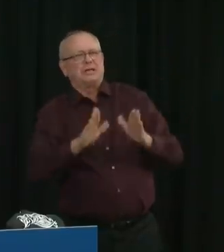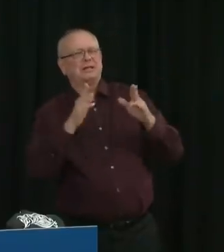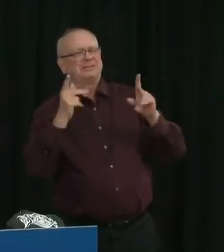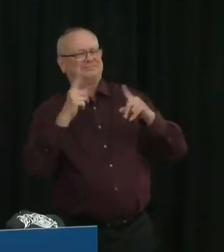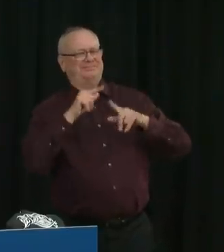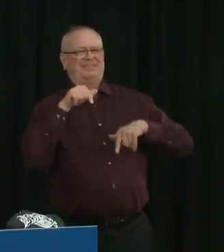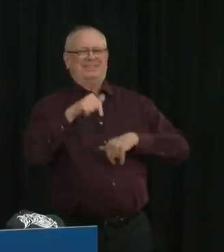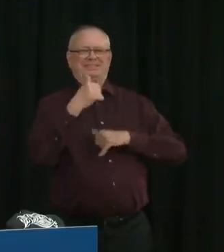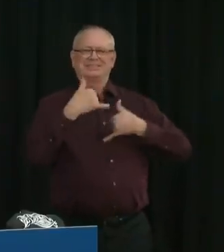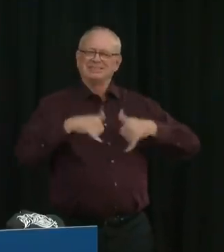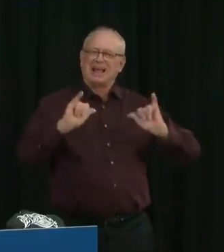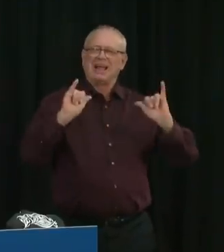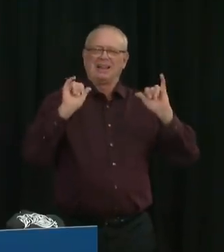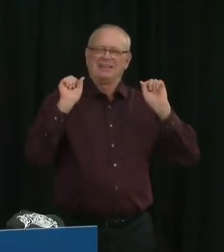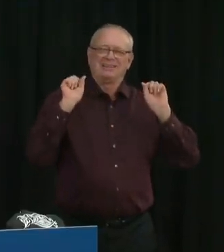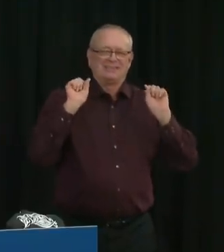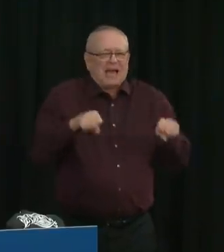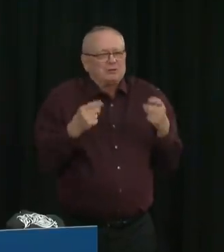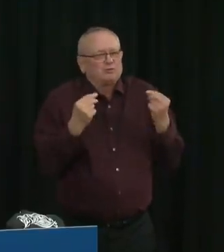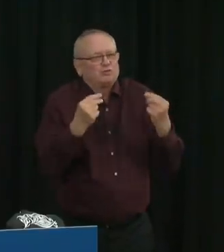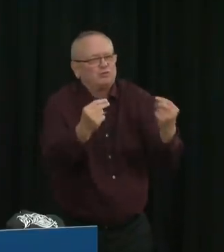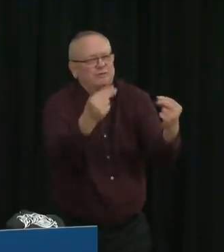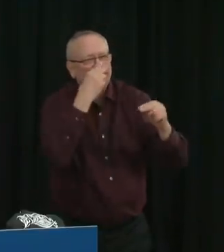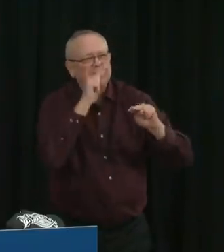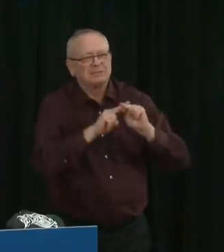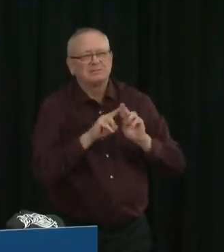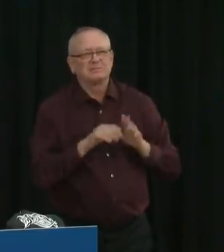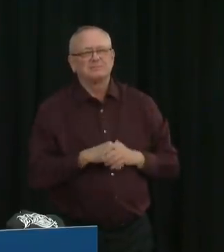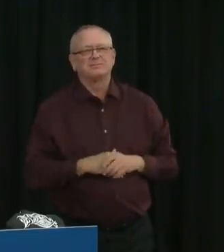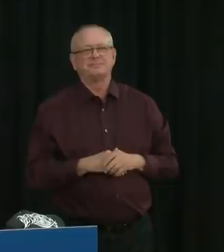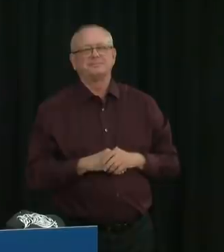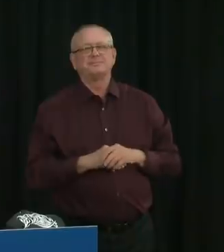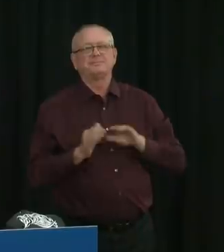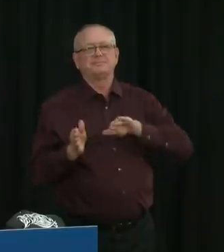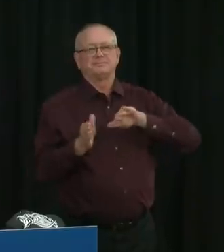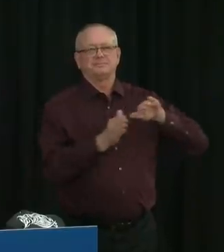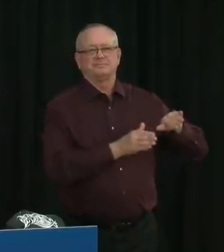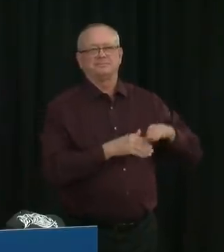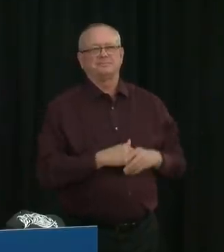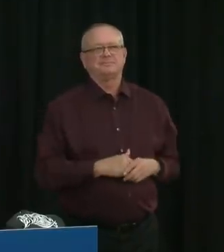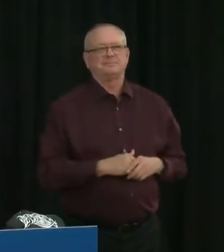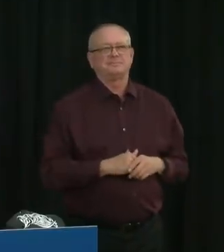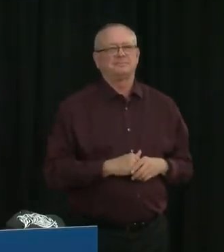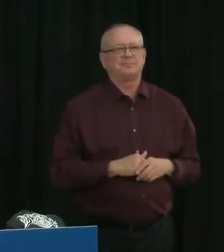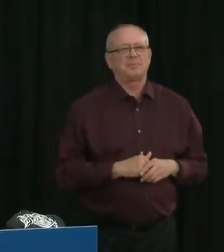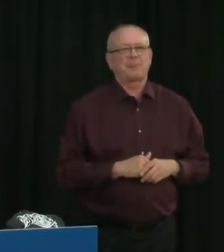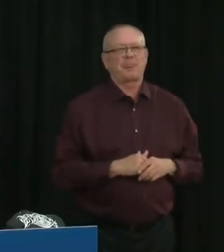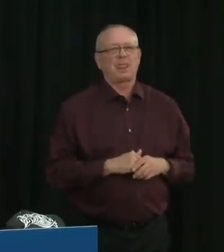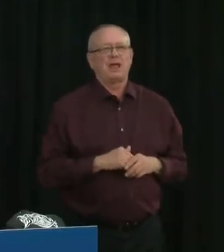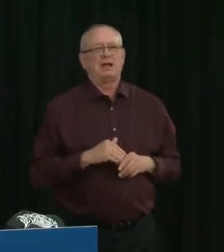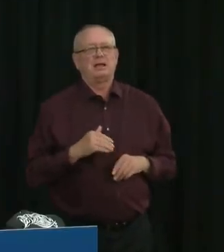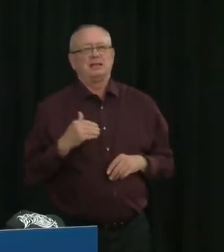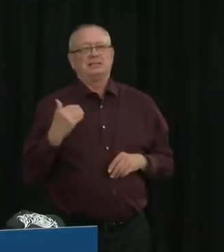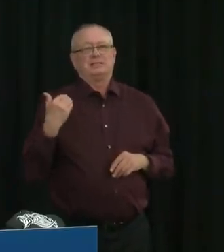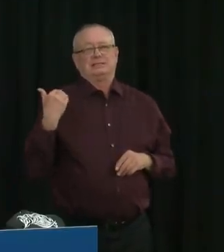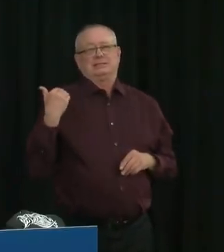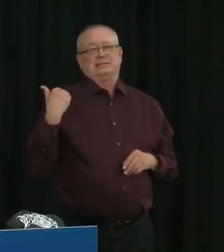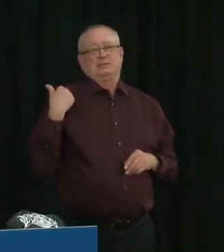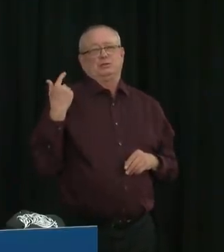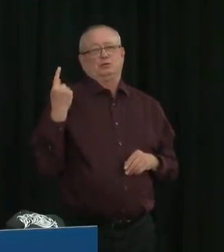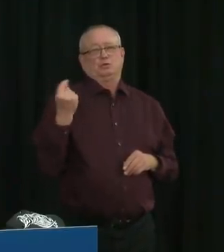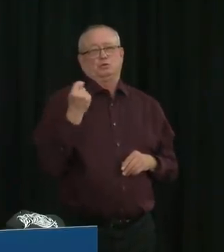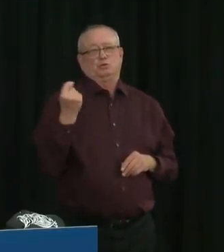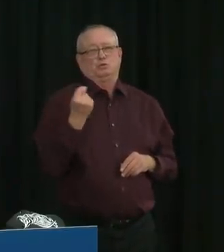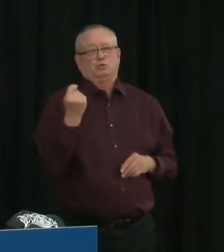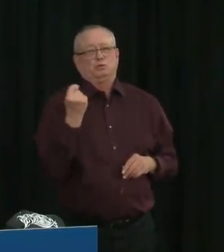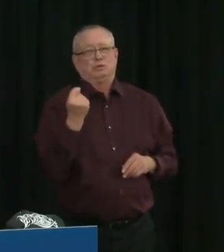Turning to today's update, more than 20,000 Albertans have now recovered from COVID-19, about 500 more since my